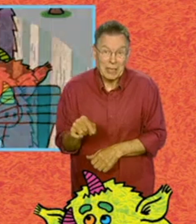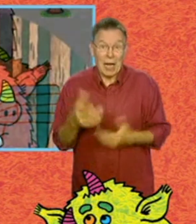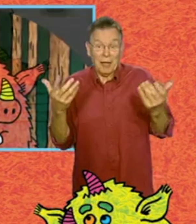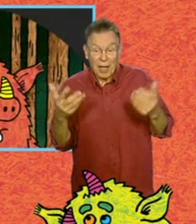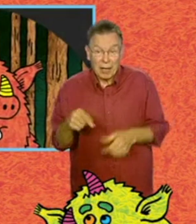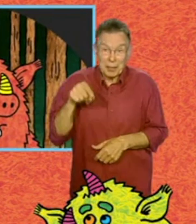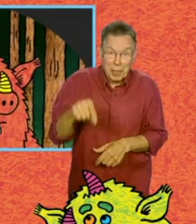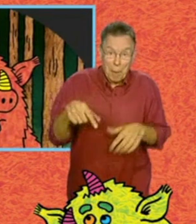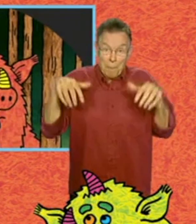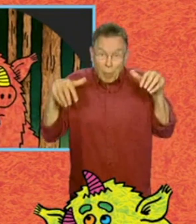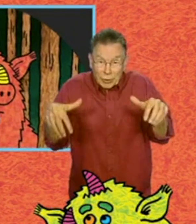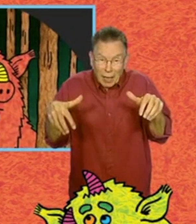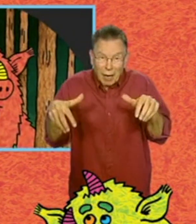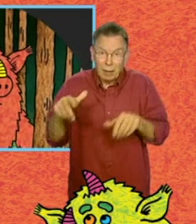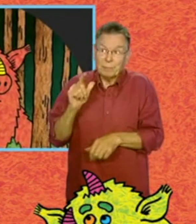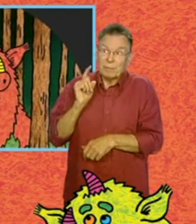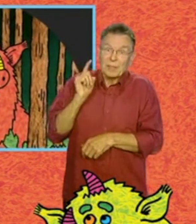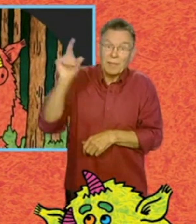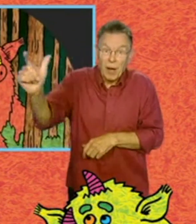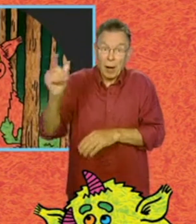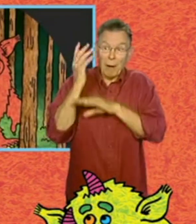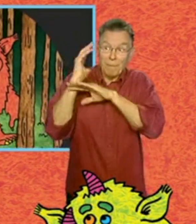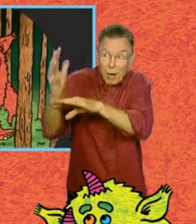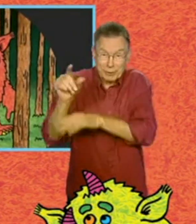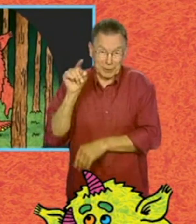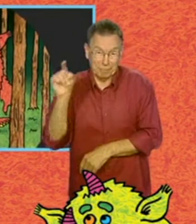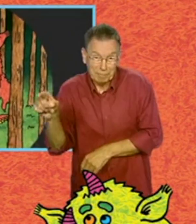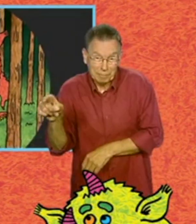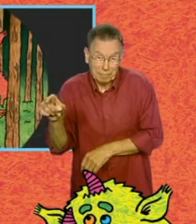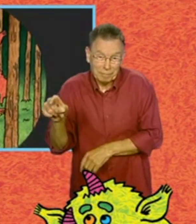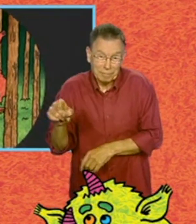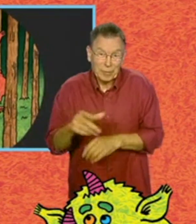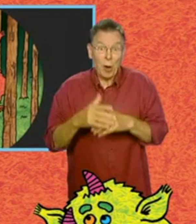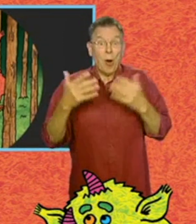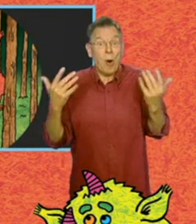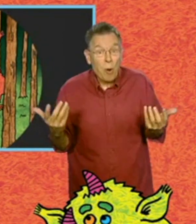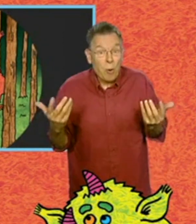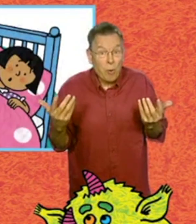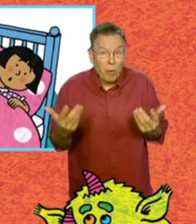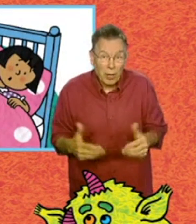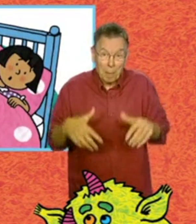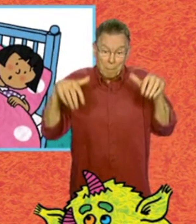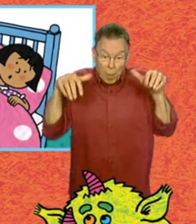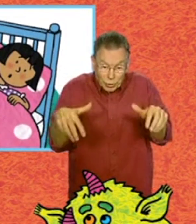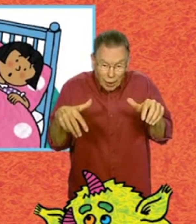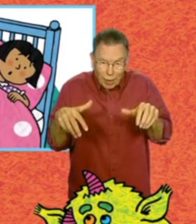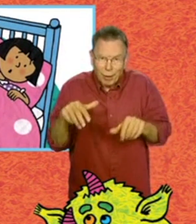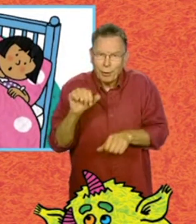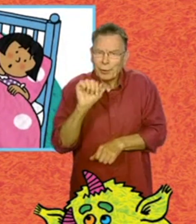Either, it's a far away in the forests monster. Or, it's an